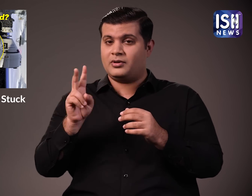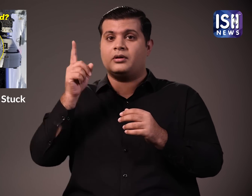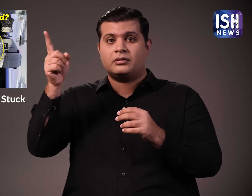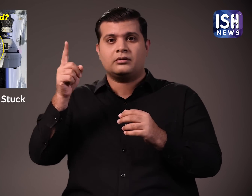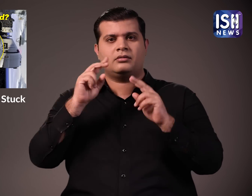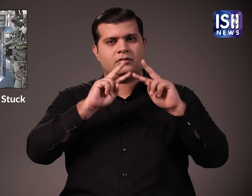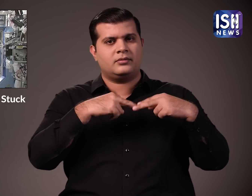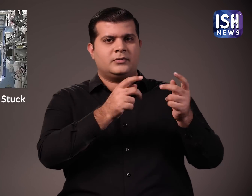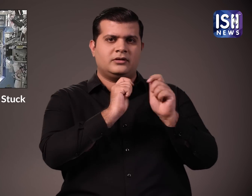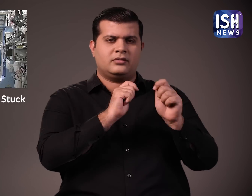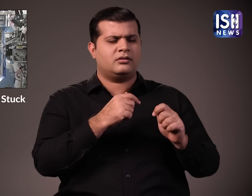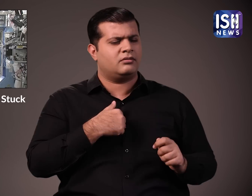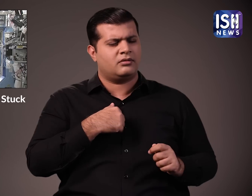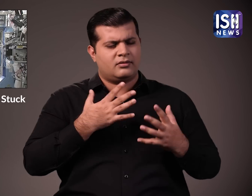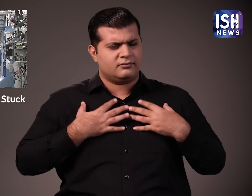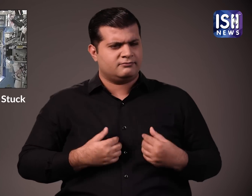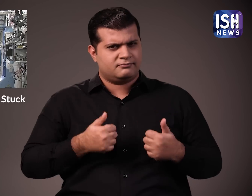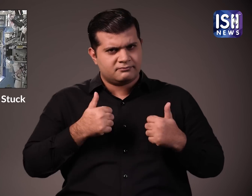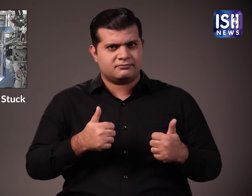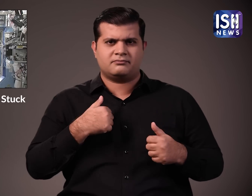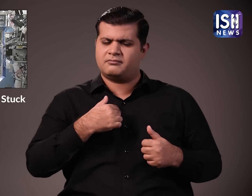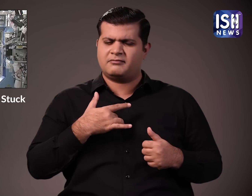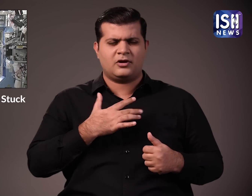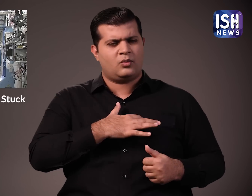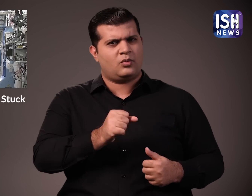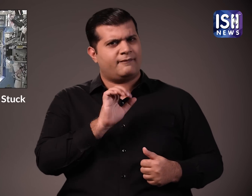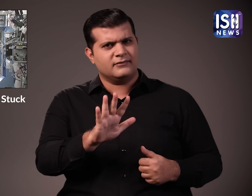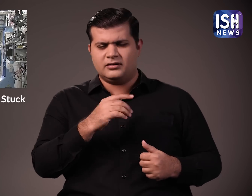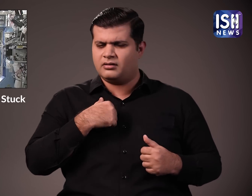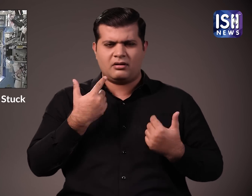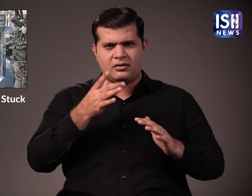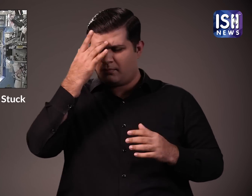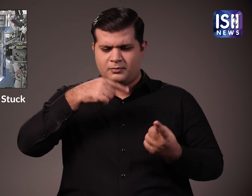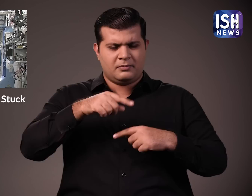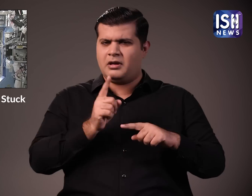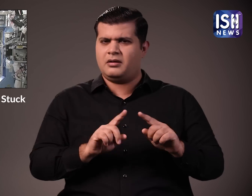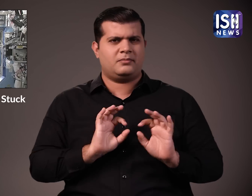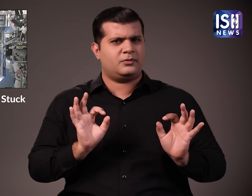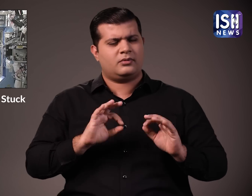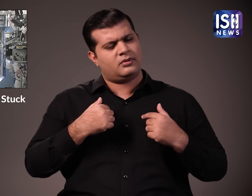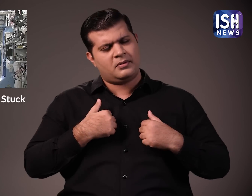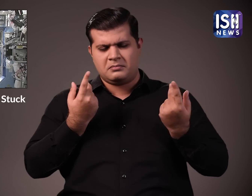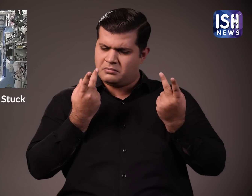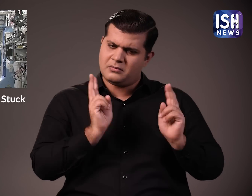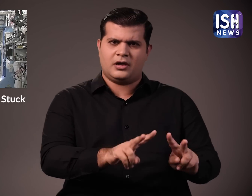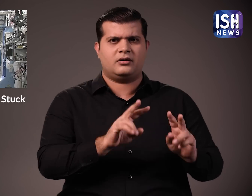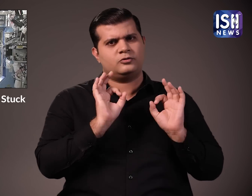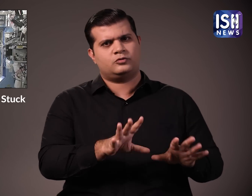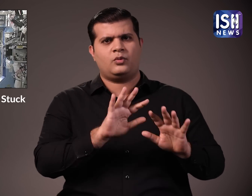and Barry Wilmore have said that they are fine and they are confident that nothing will